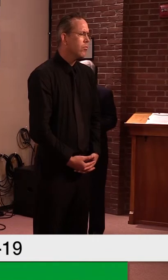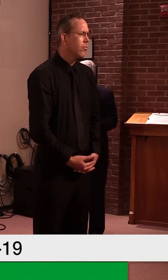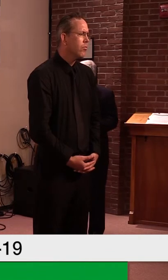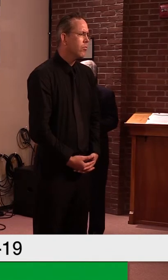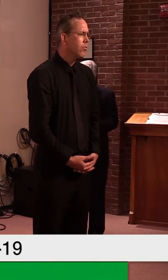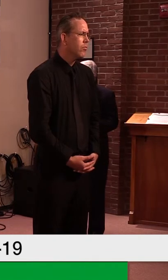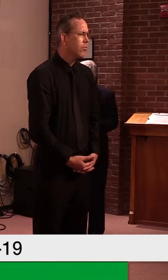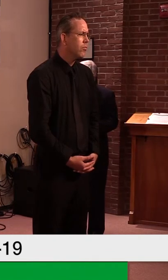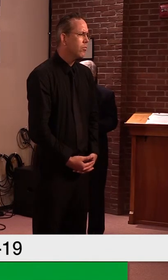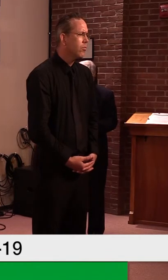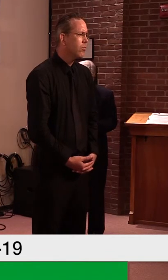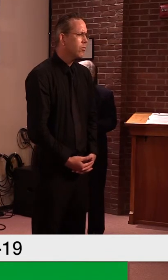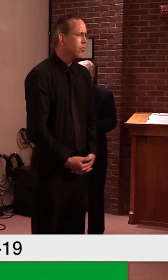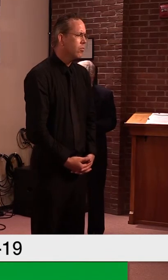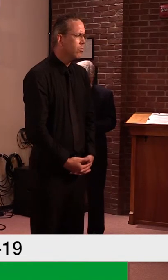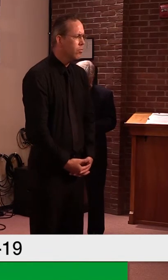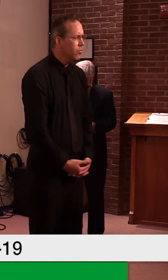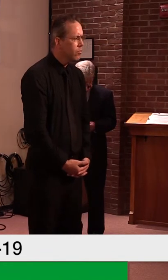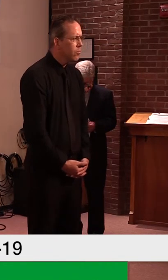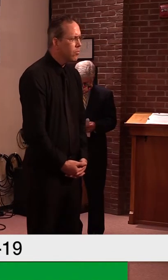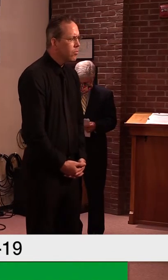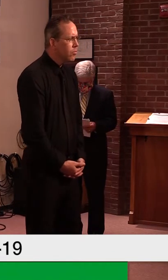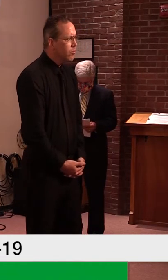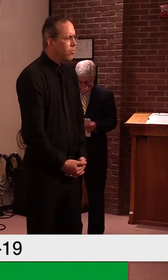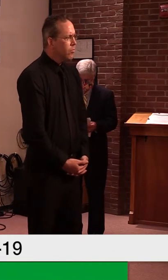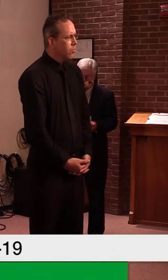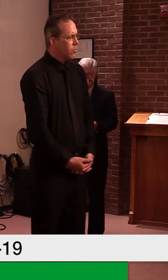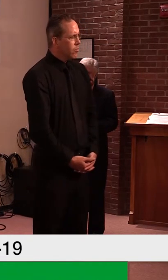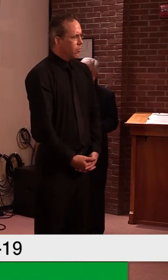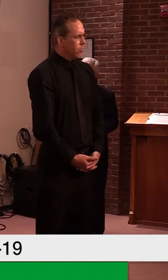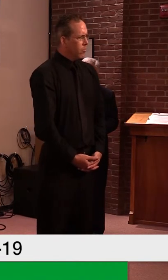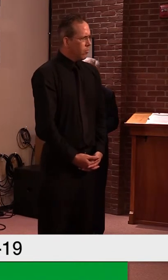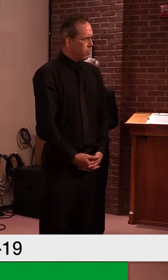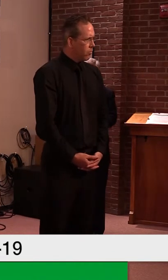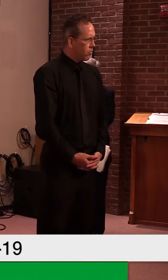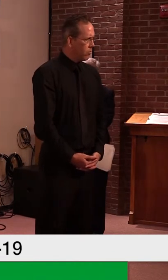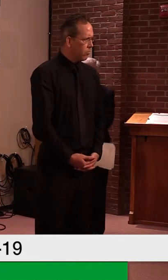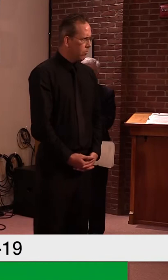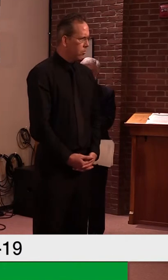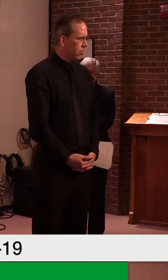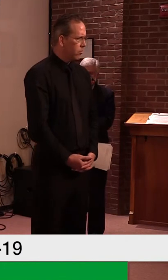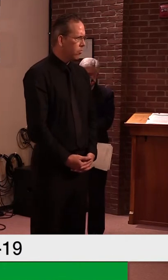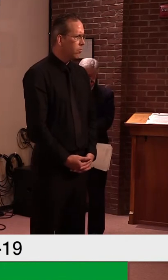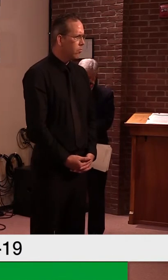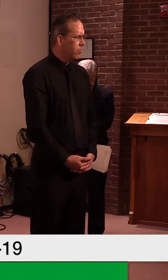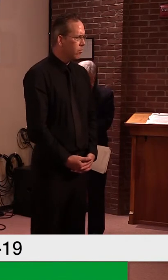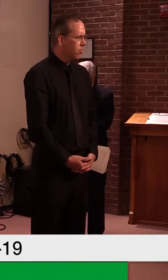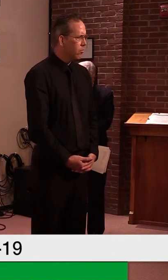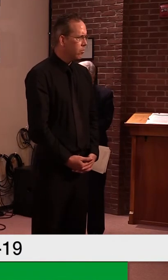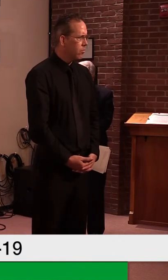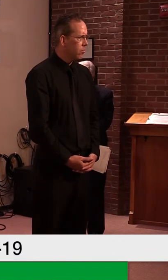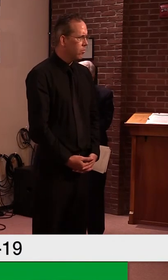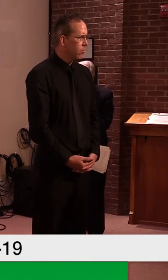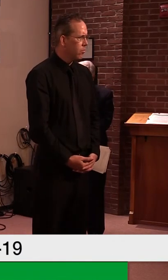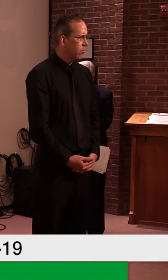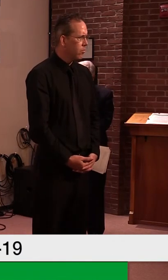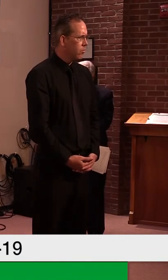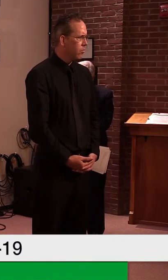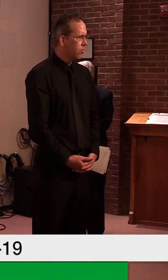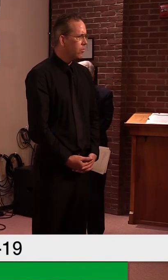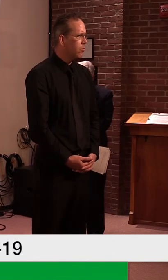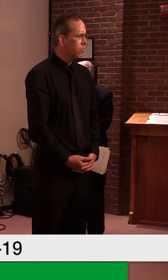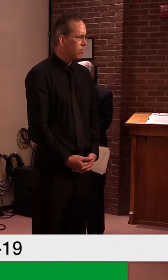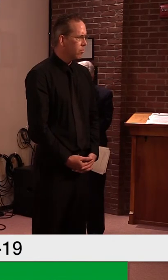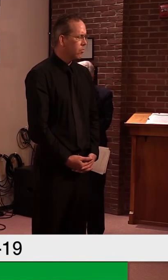there, uh, and having to follow Pennsylvania's rules. And explicitly, uh, said that CoreCivic would be a different